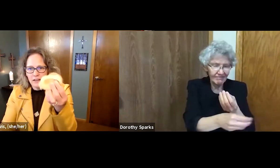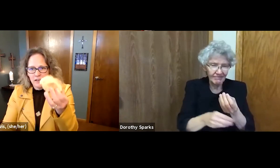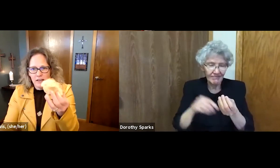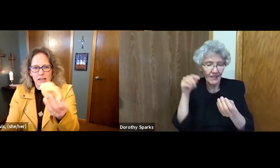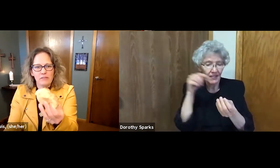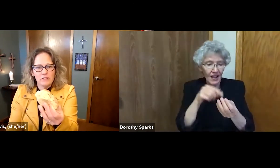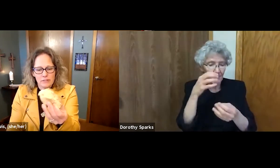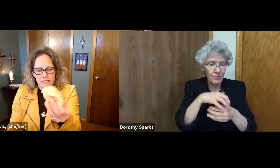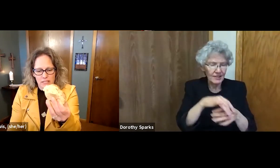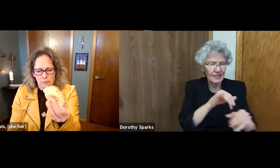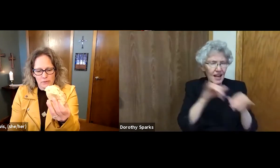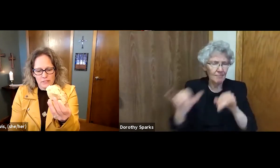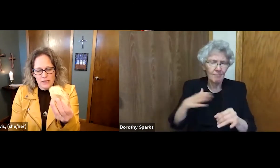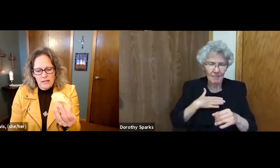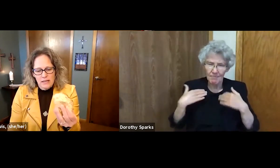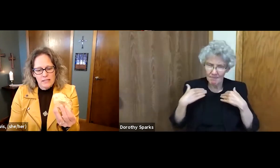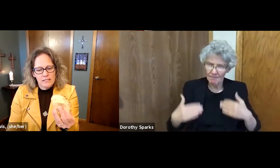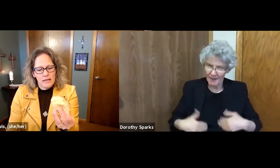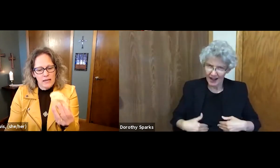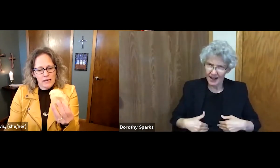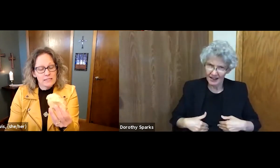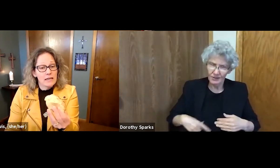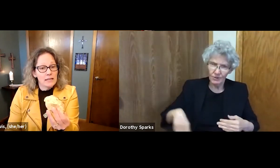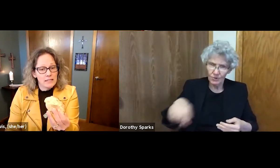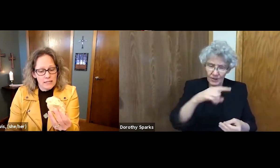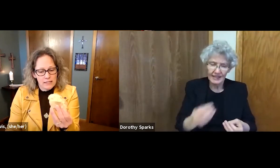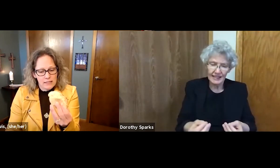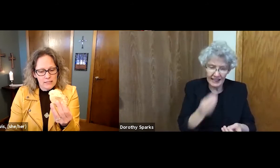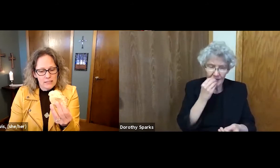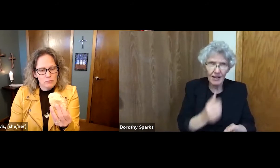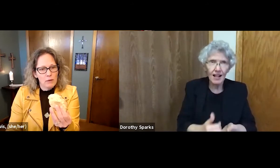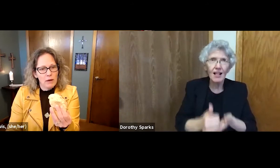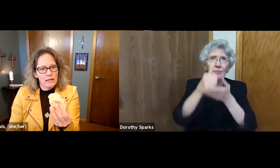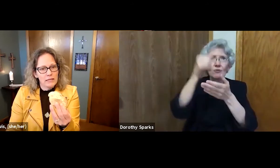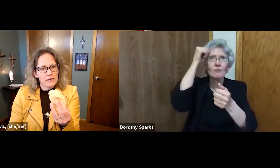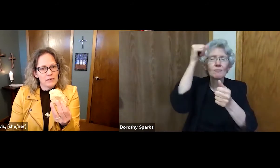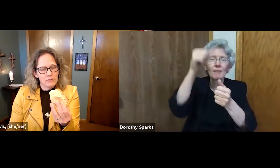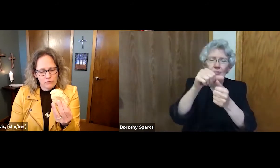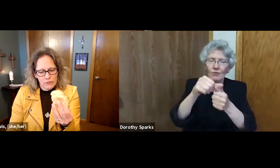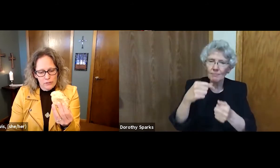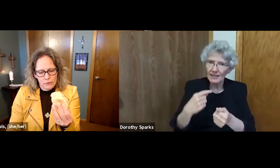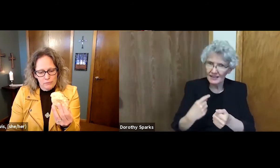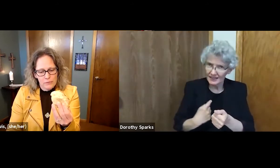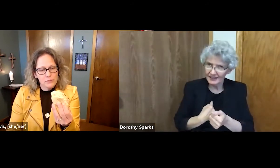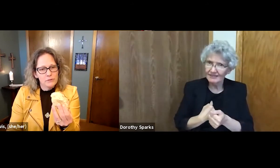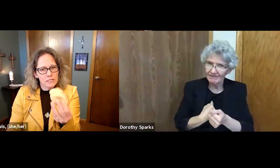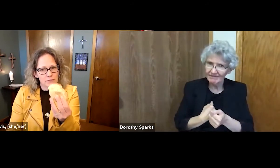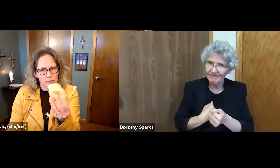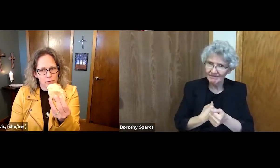He gave it to his disciples, saying, Take and eat. This is my body given for you. Do this for the